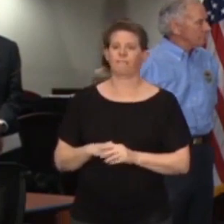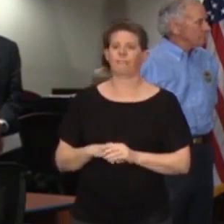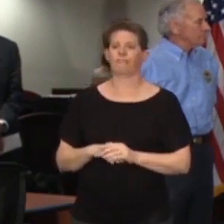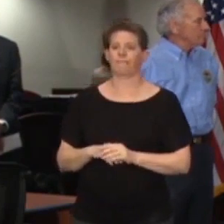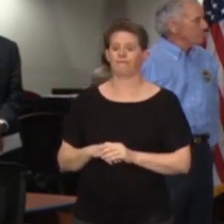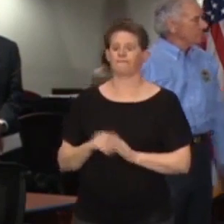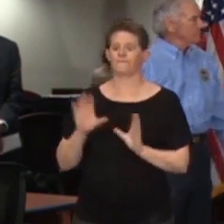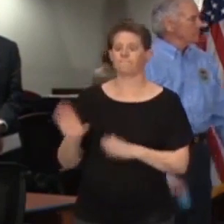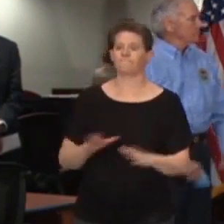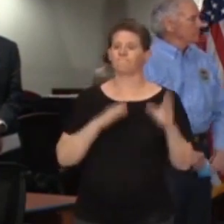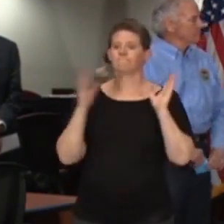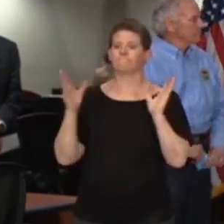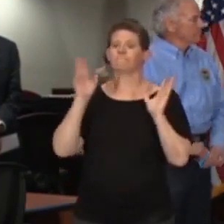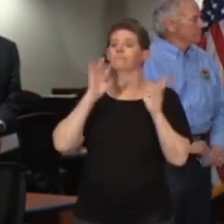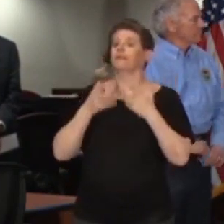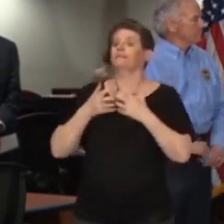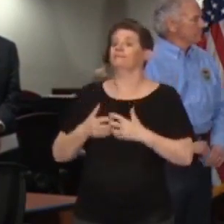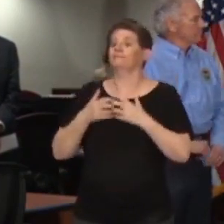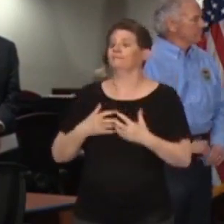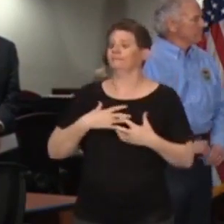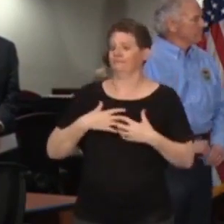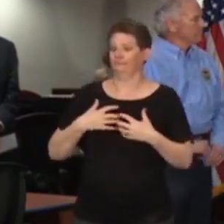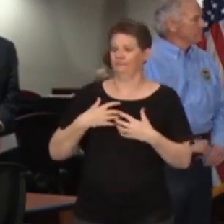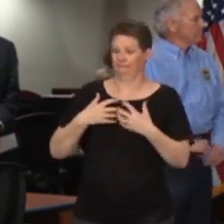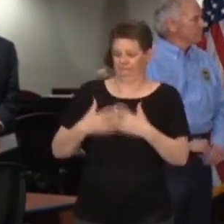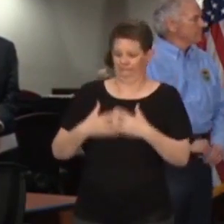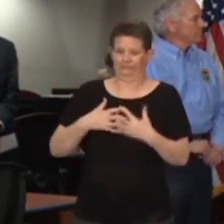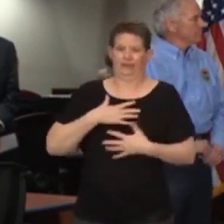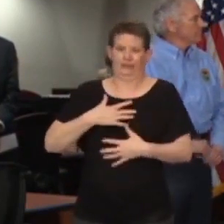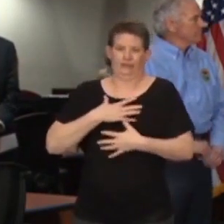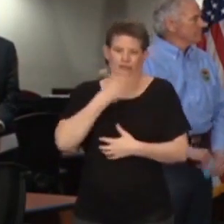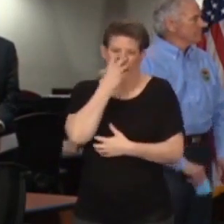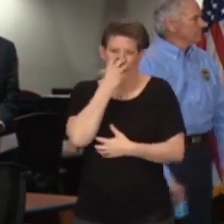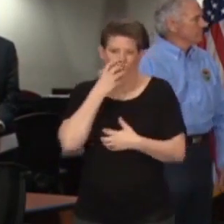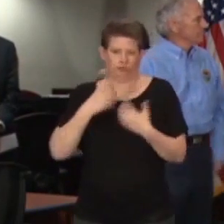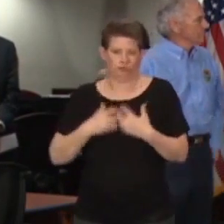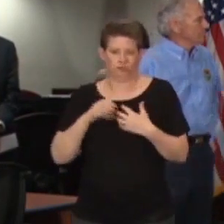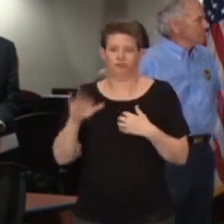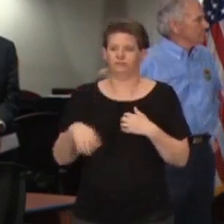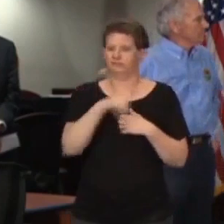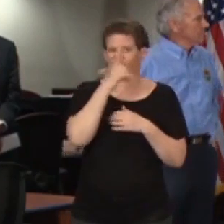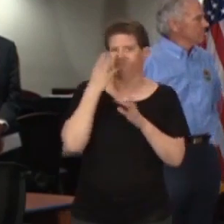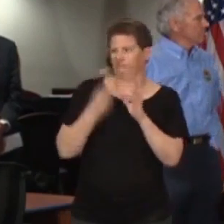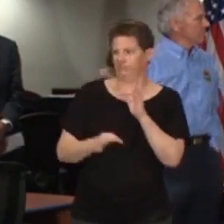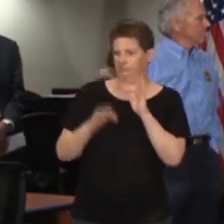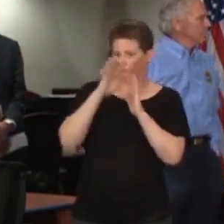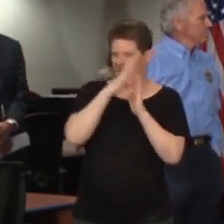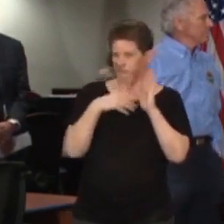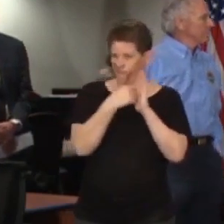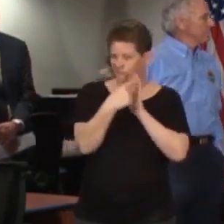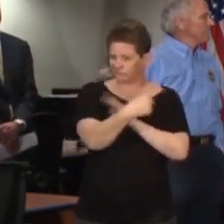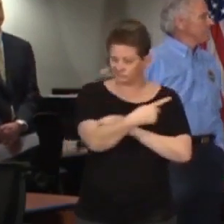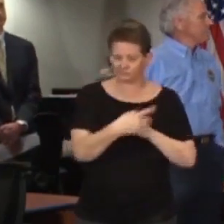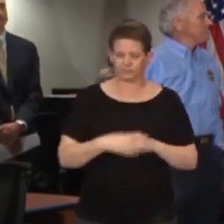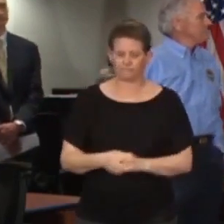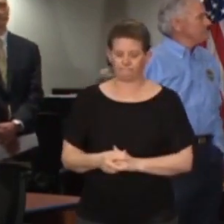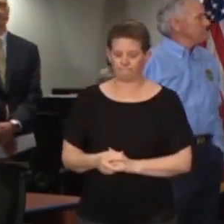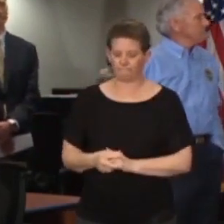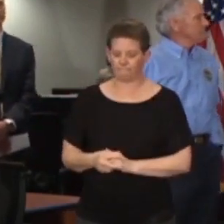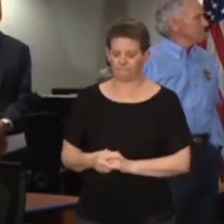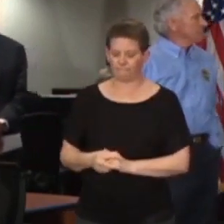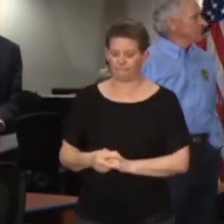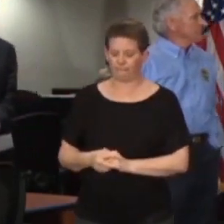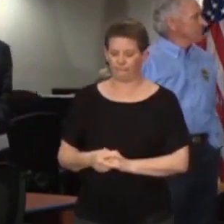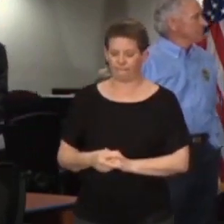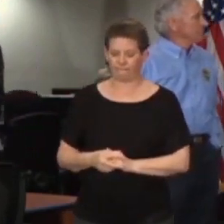I've got are the ventilators, and this is a pretty simple chart here. Far left it